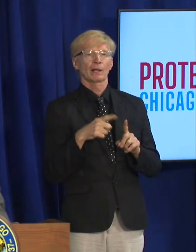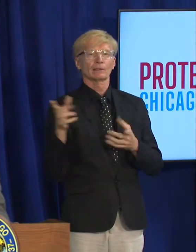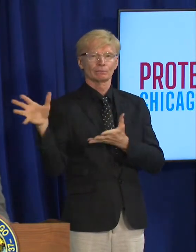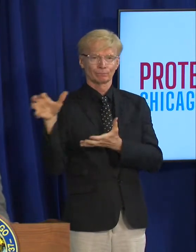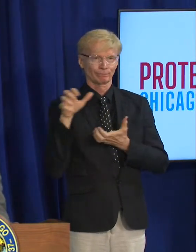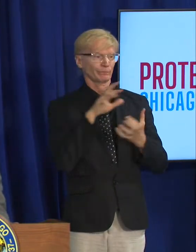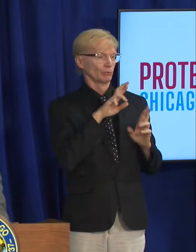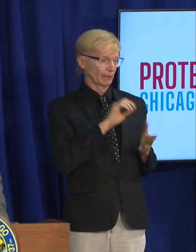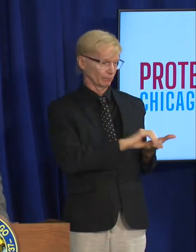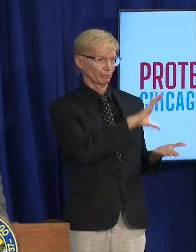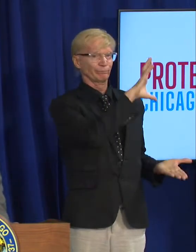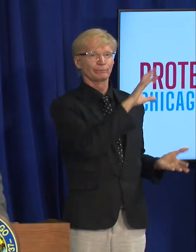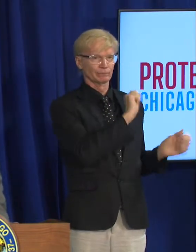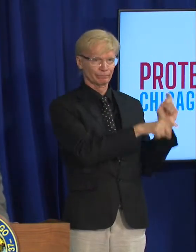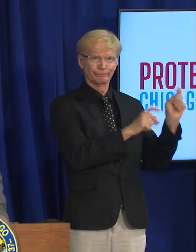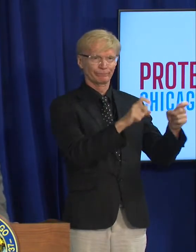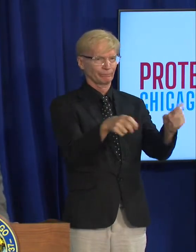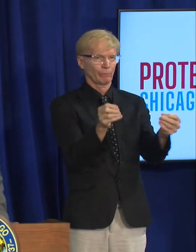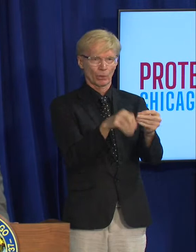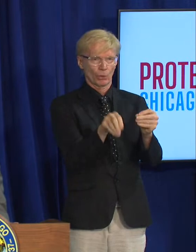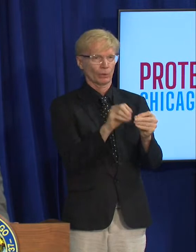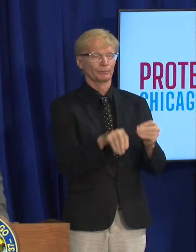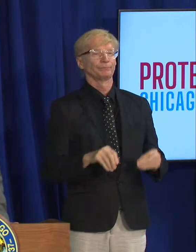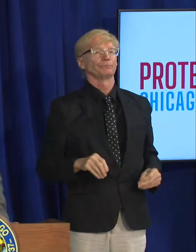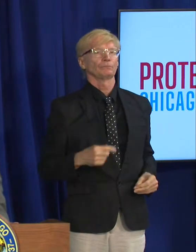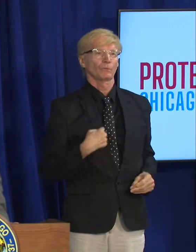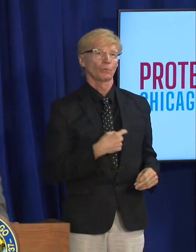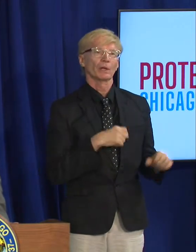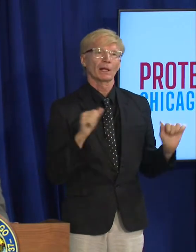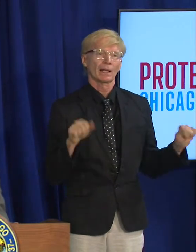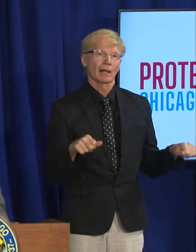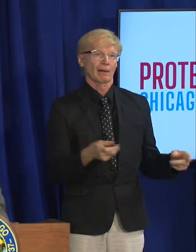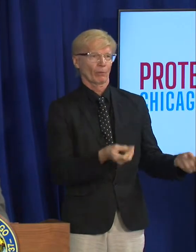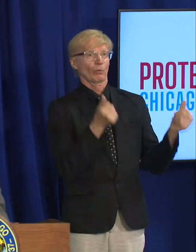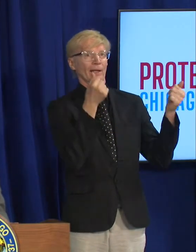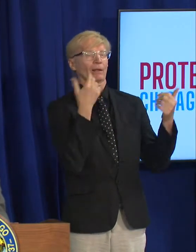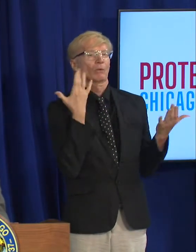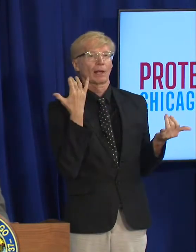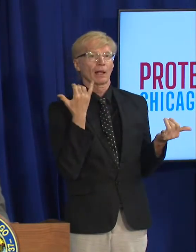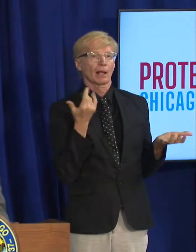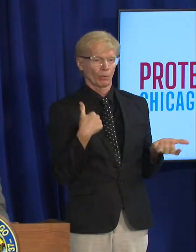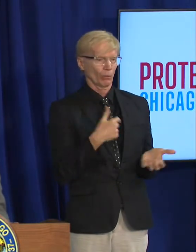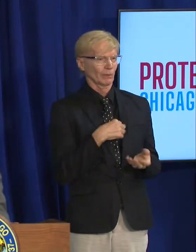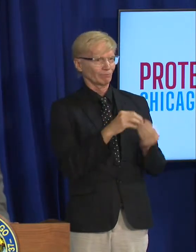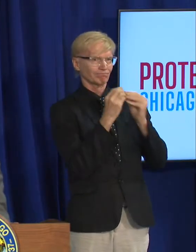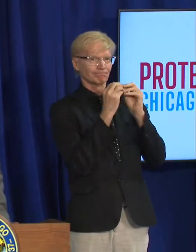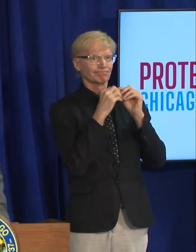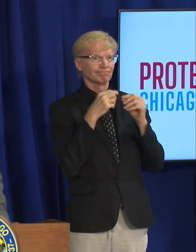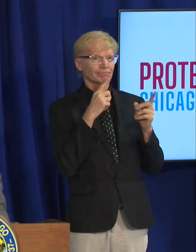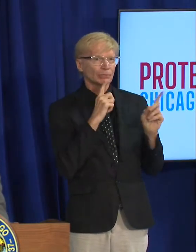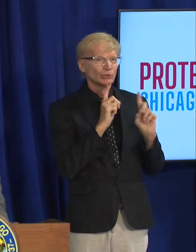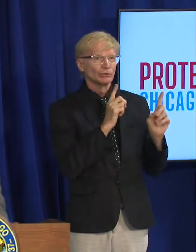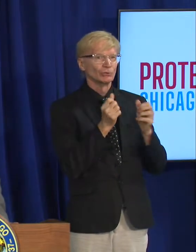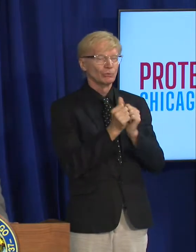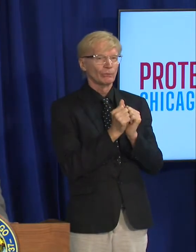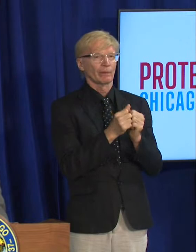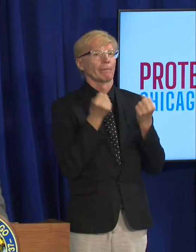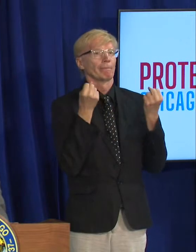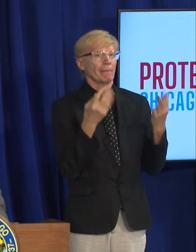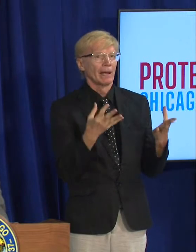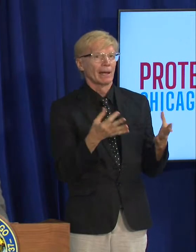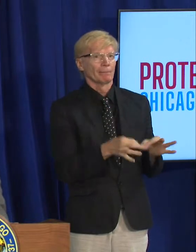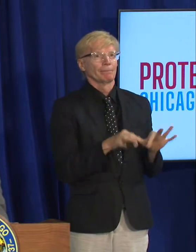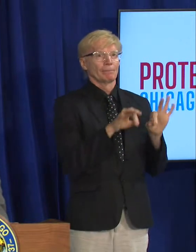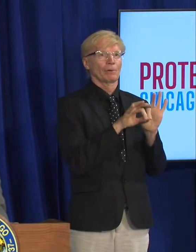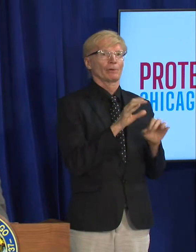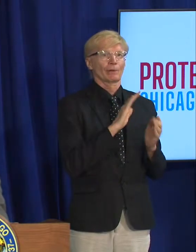we have been able to work together quickly and efficiently because we work together with the many vibrant community